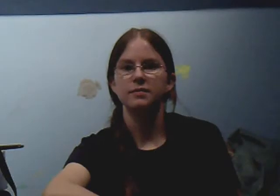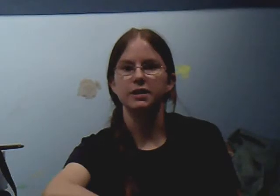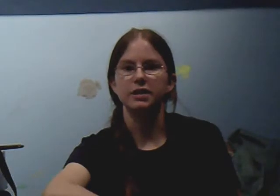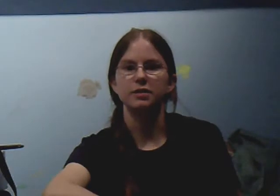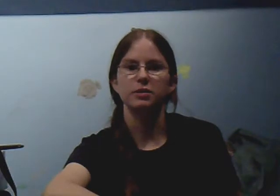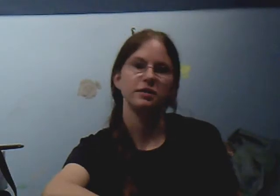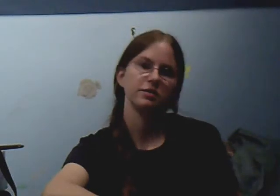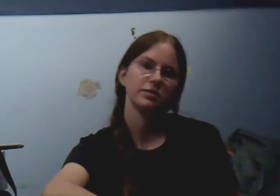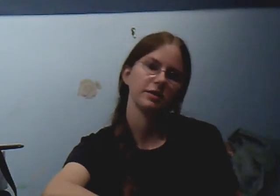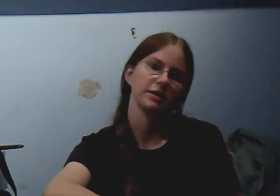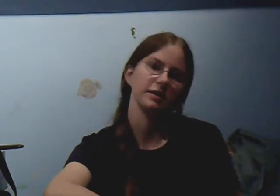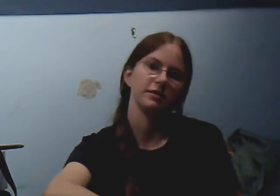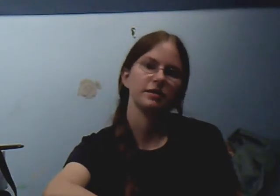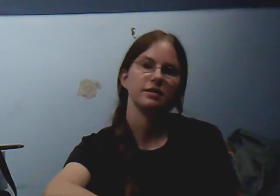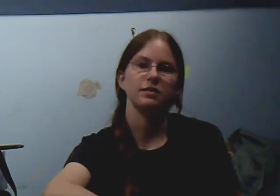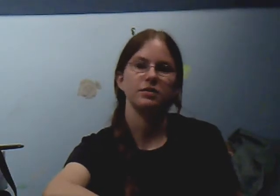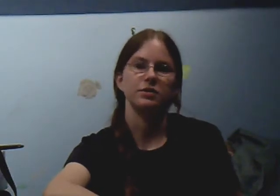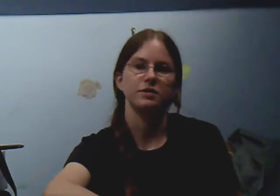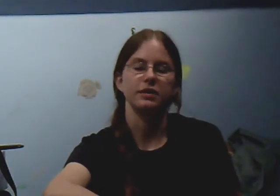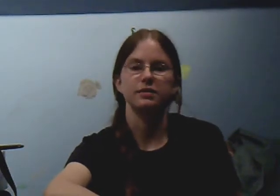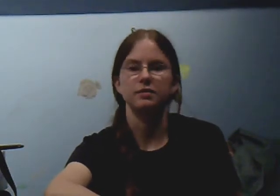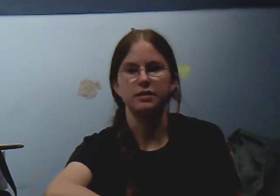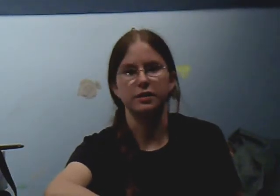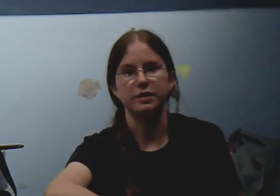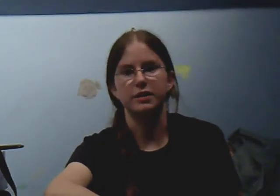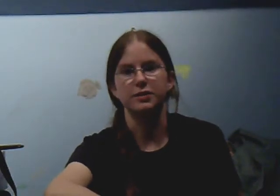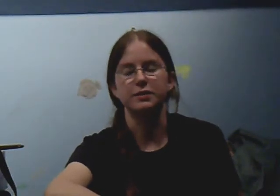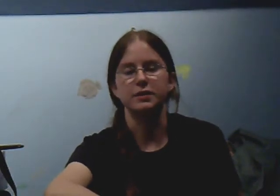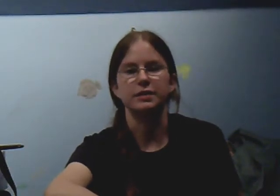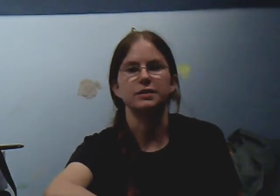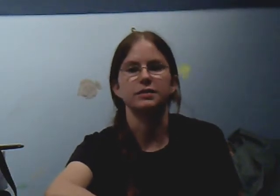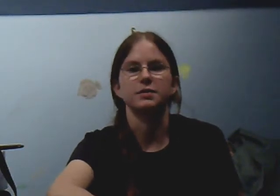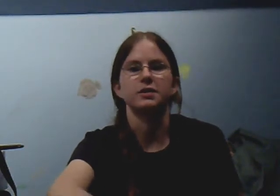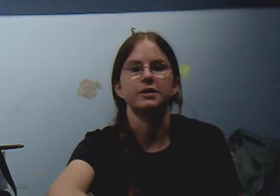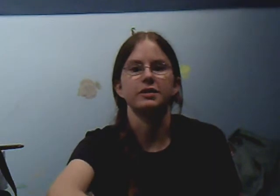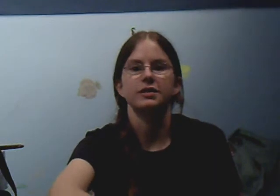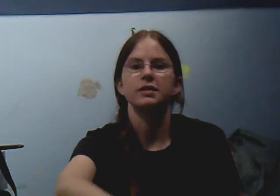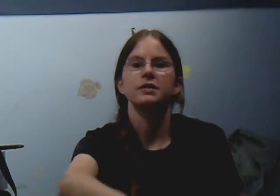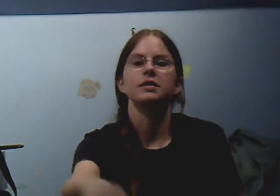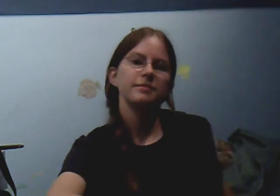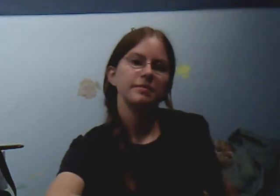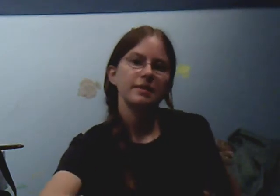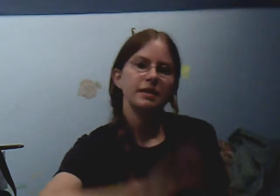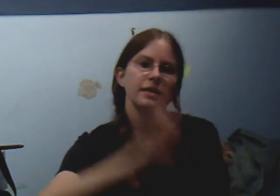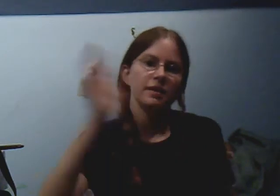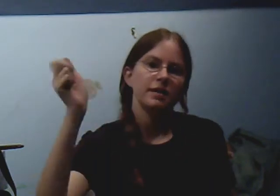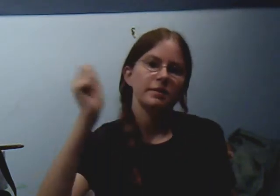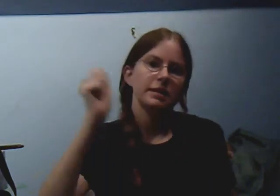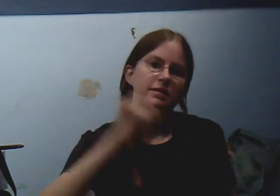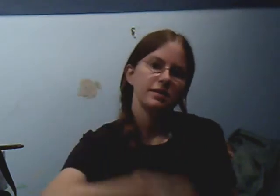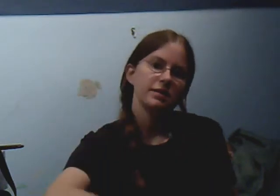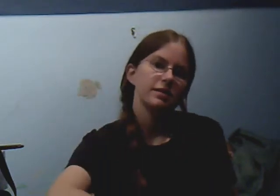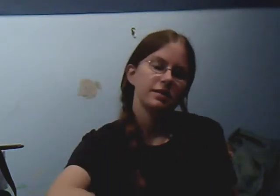The camera is crooked, isn't it? It totally is. Sorry, I don't feel like getting up to change it. Hey Becks, it